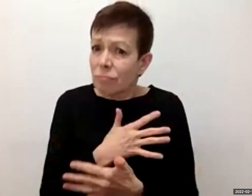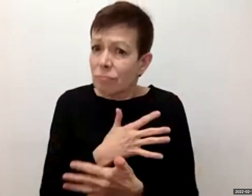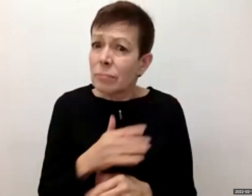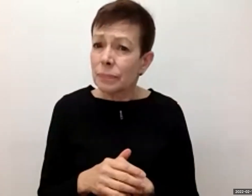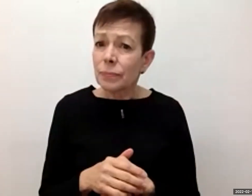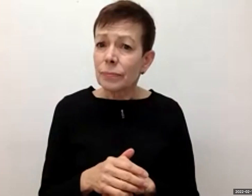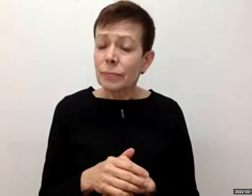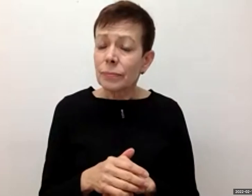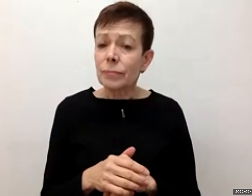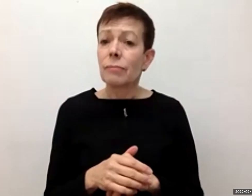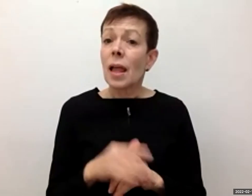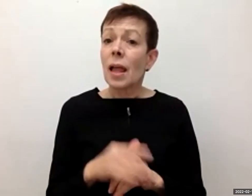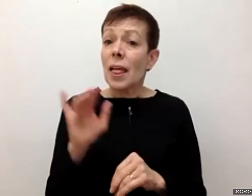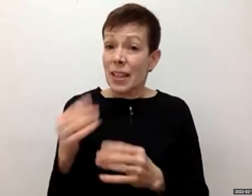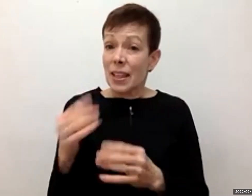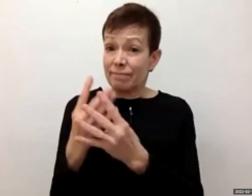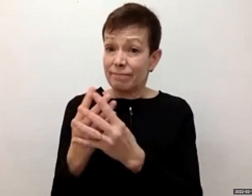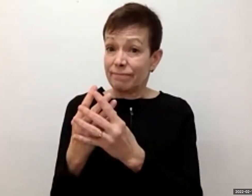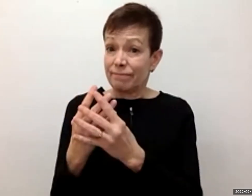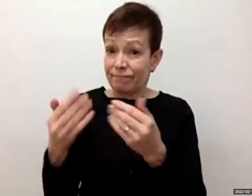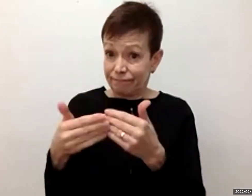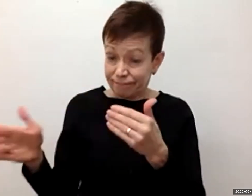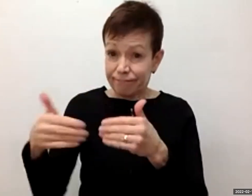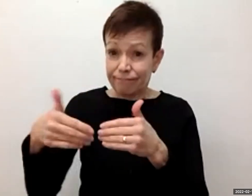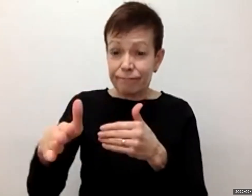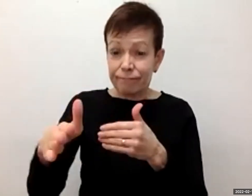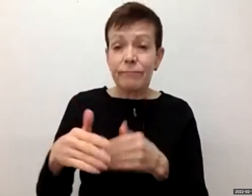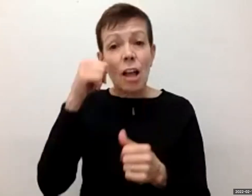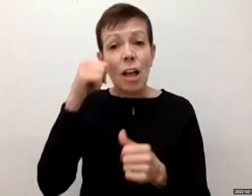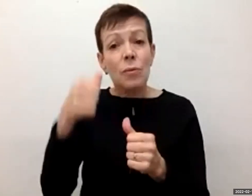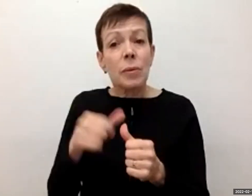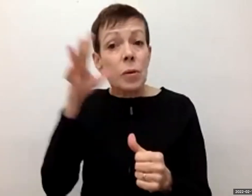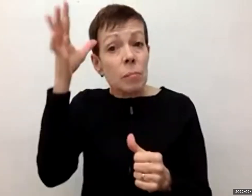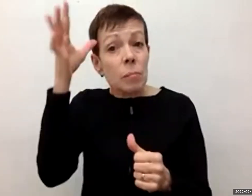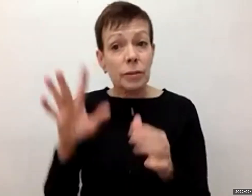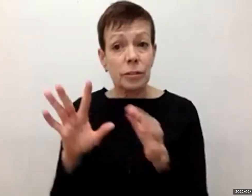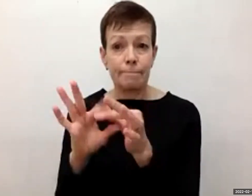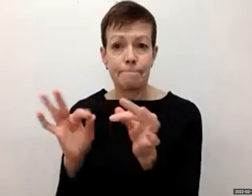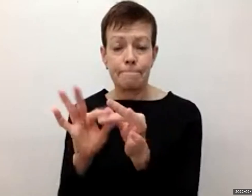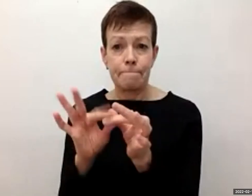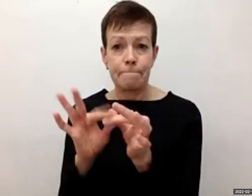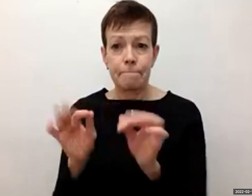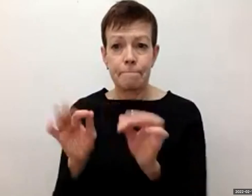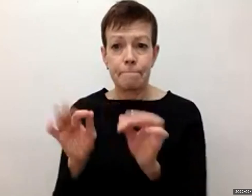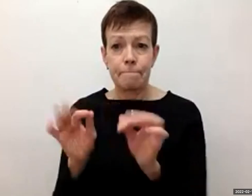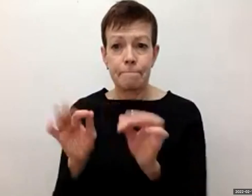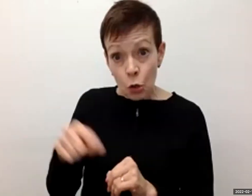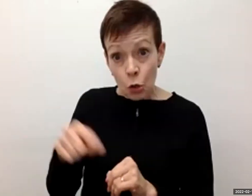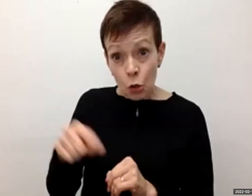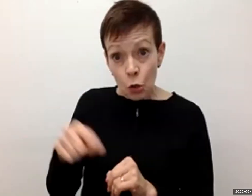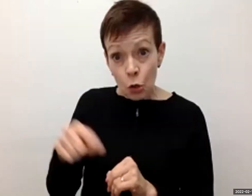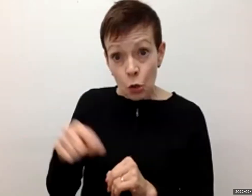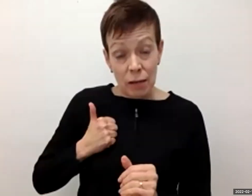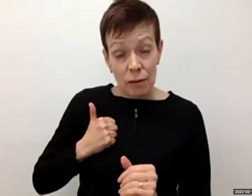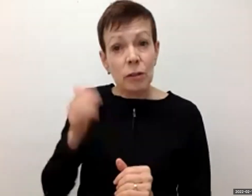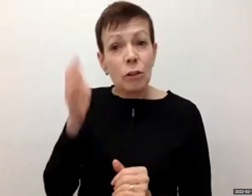released from detention, I remember my parents giving us a little speech. They said, are here for a better future. Don't worry